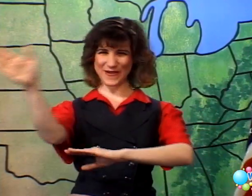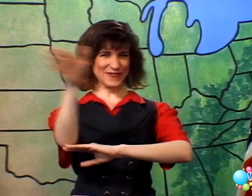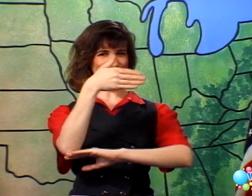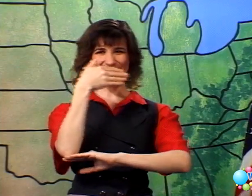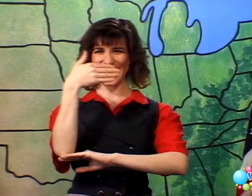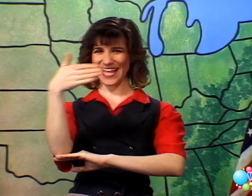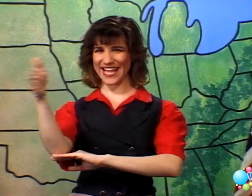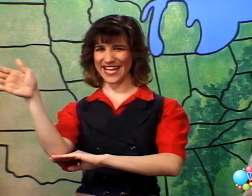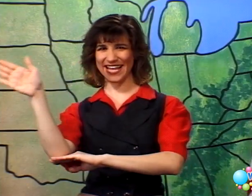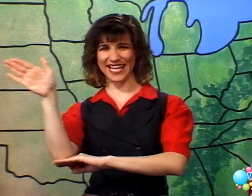Flag.